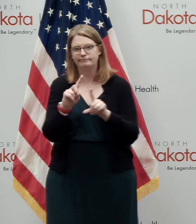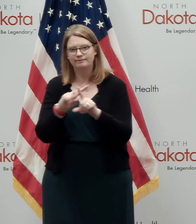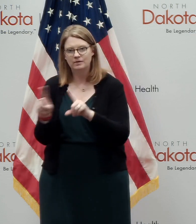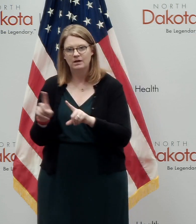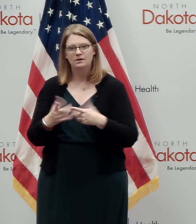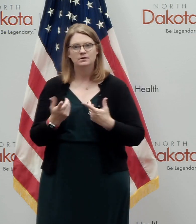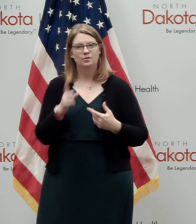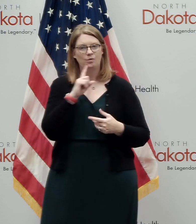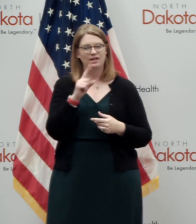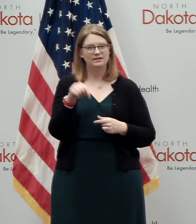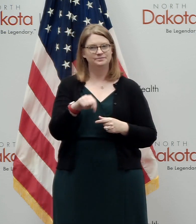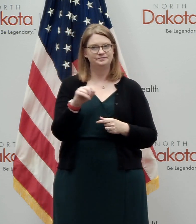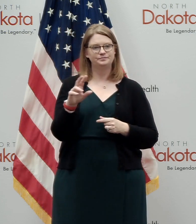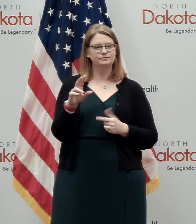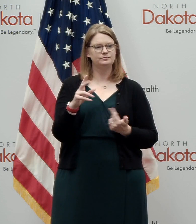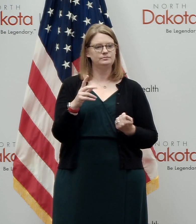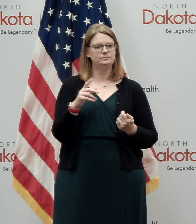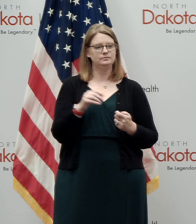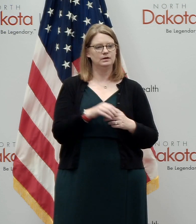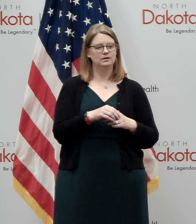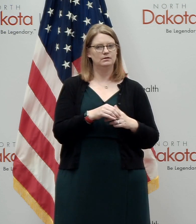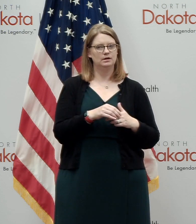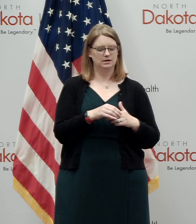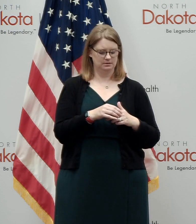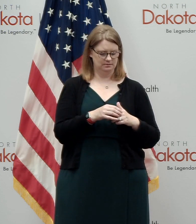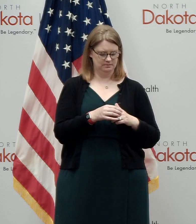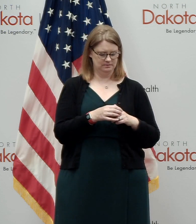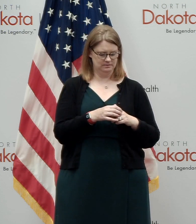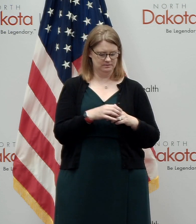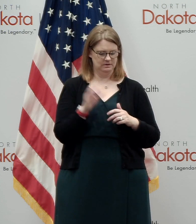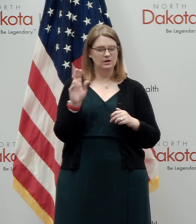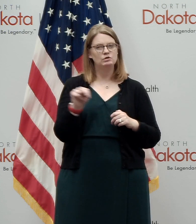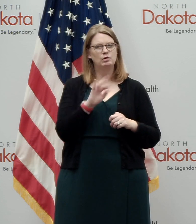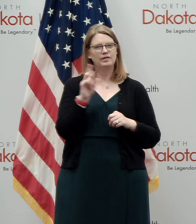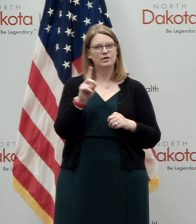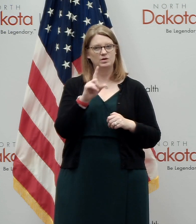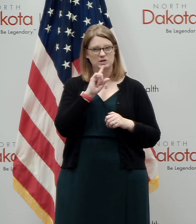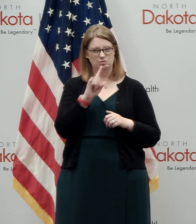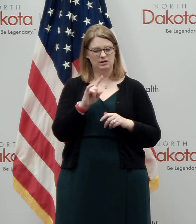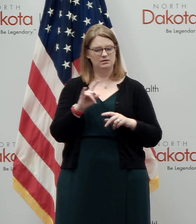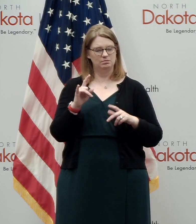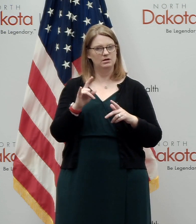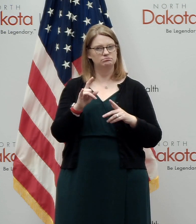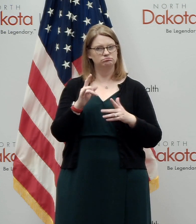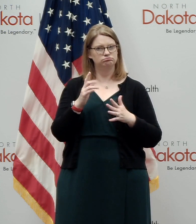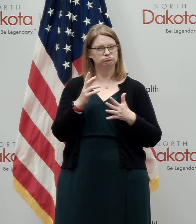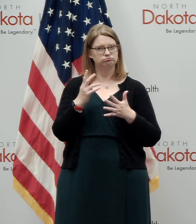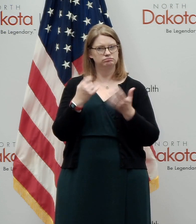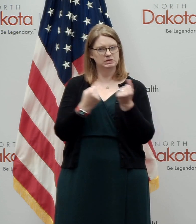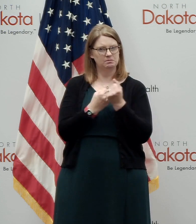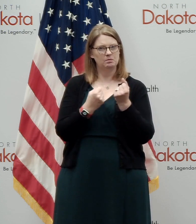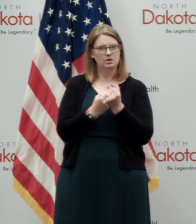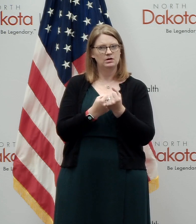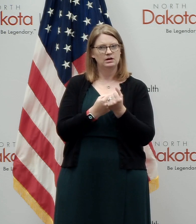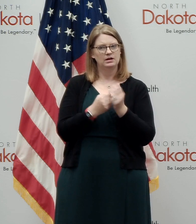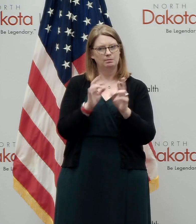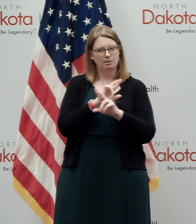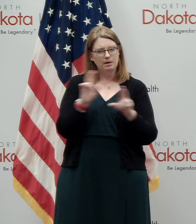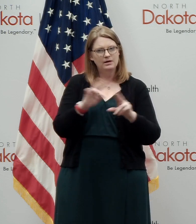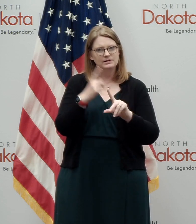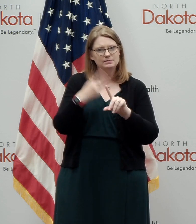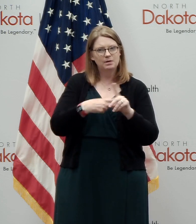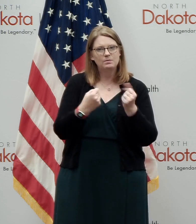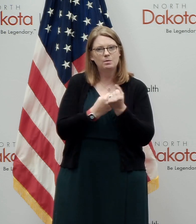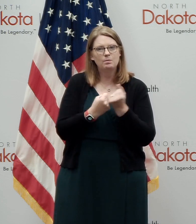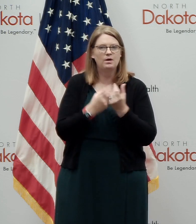to know that, uh, North Dakota, uh, is observing National Preparedness Month. Uh, it's held each September. It's a divine designed to